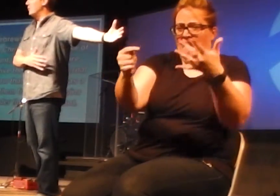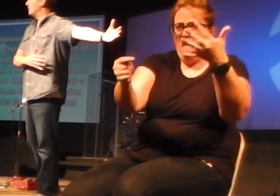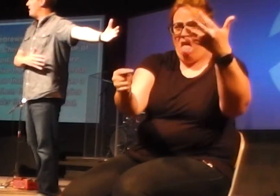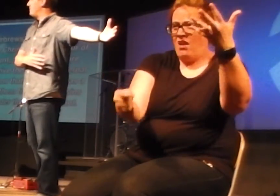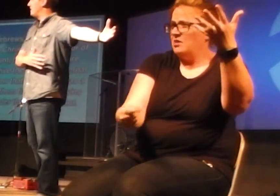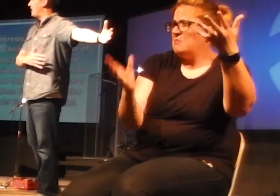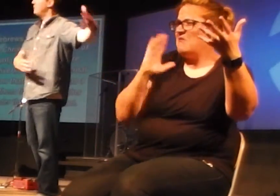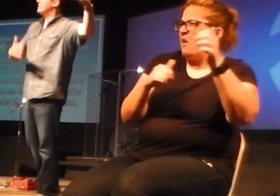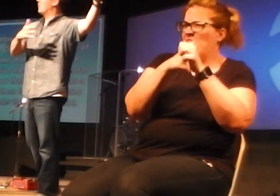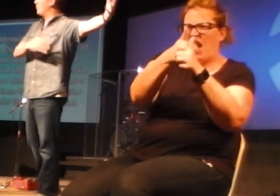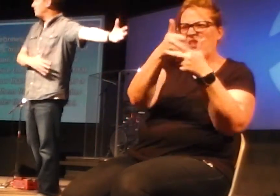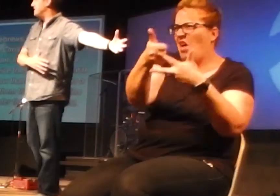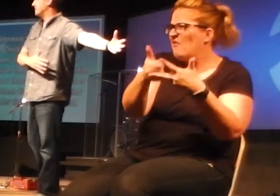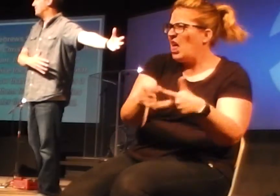old covenant, under the old deal.